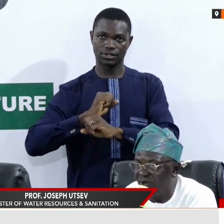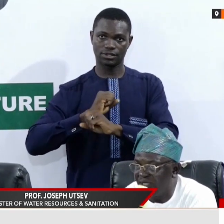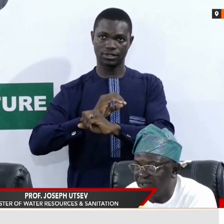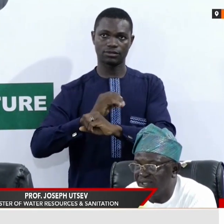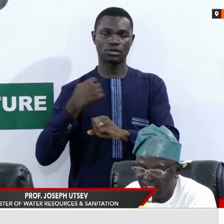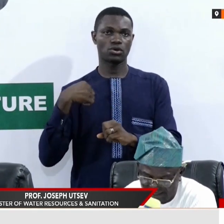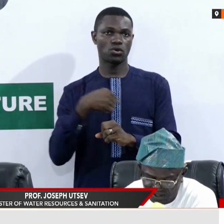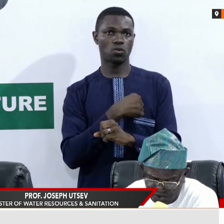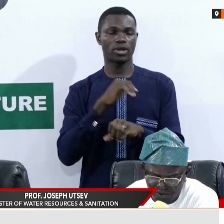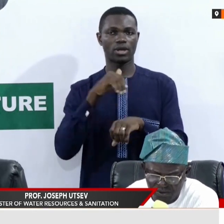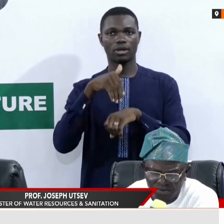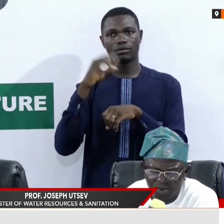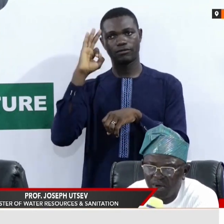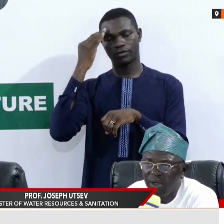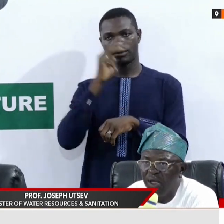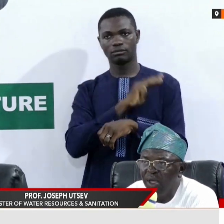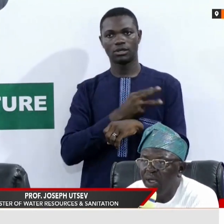Minister of Water Resources and Sanitation,